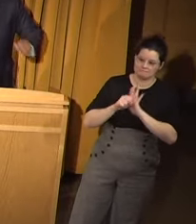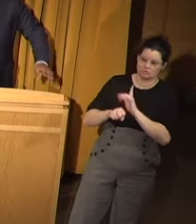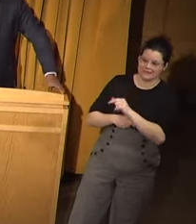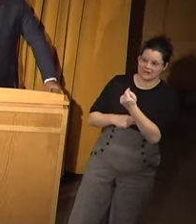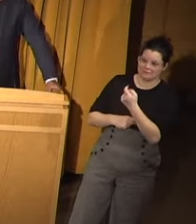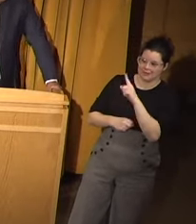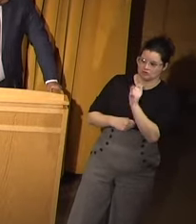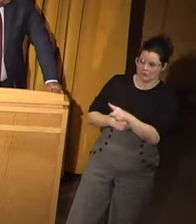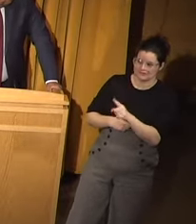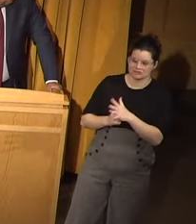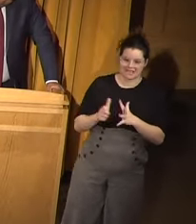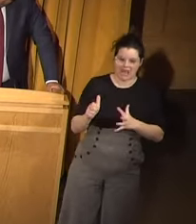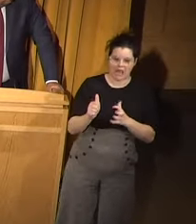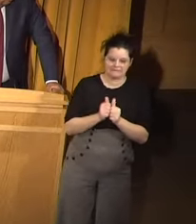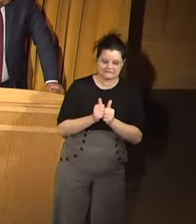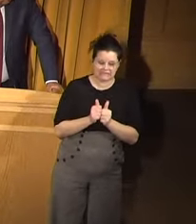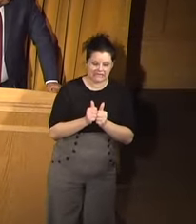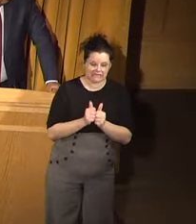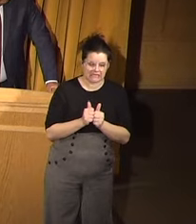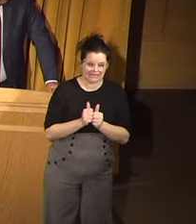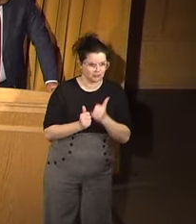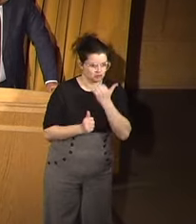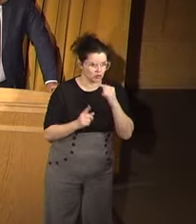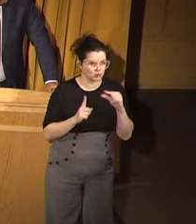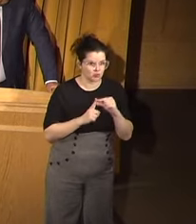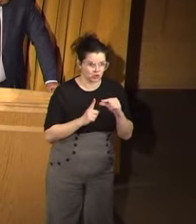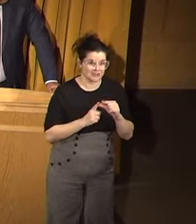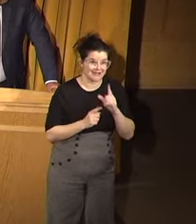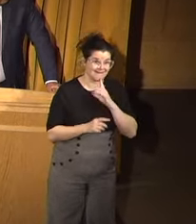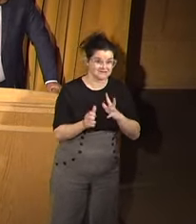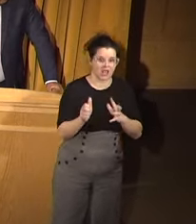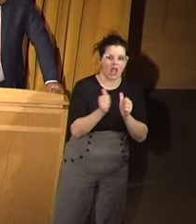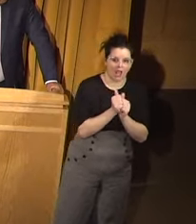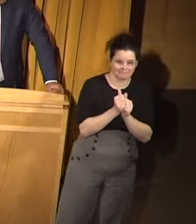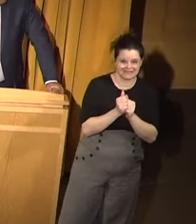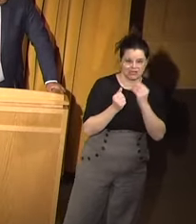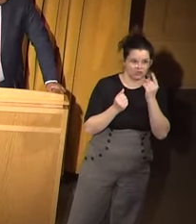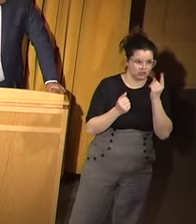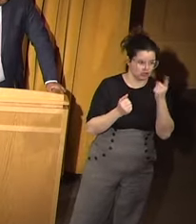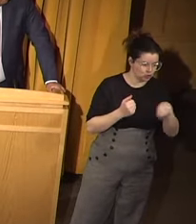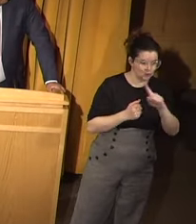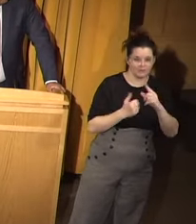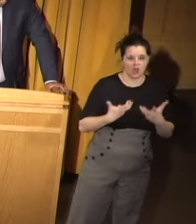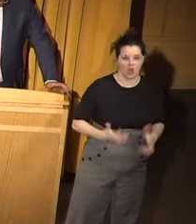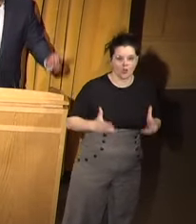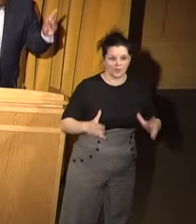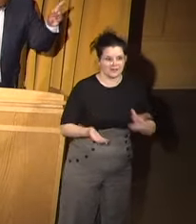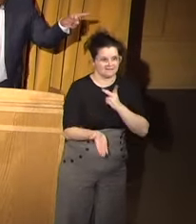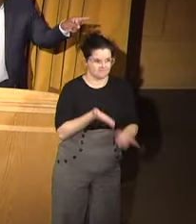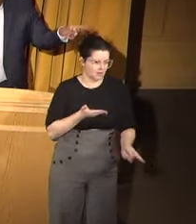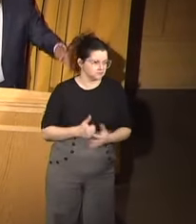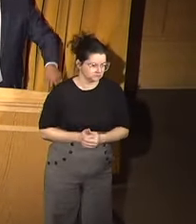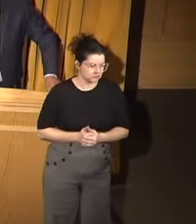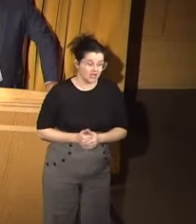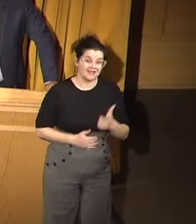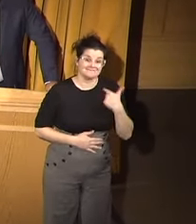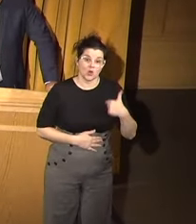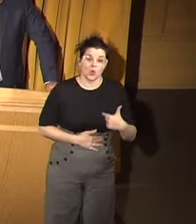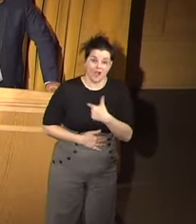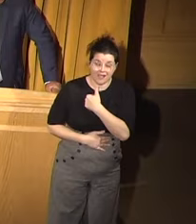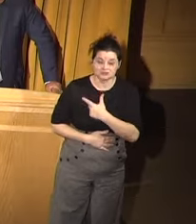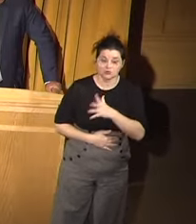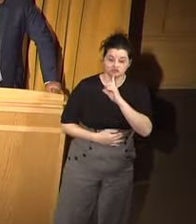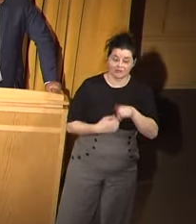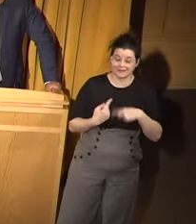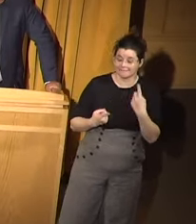the question because updated is the wrong word. If we have to update you, then we have already failed. For us, we are